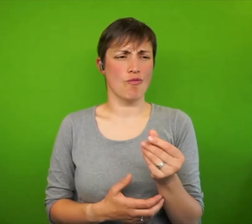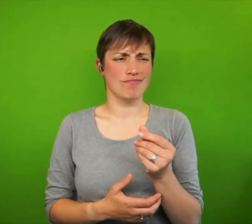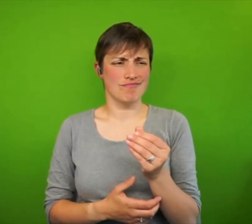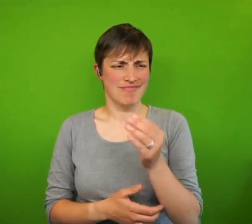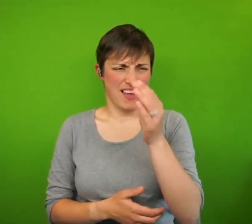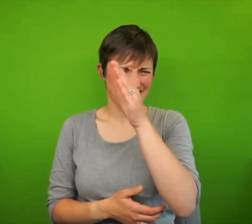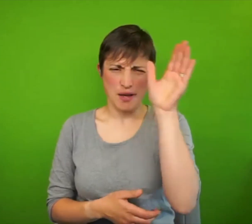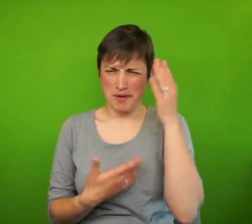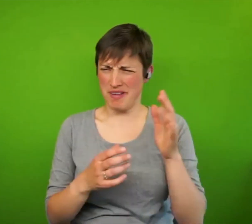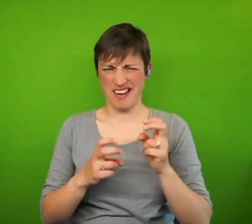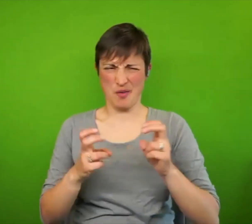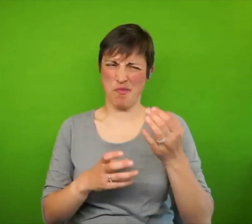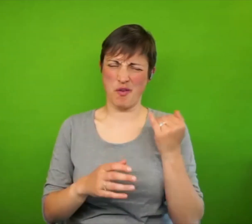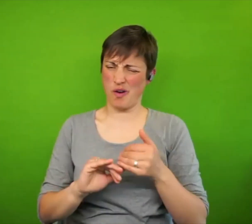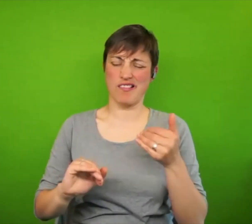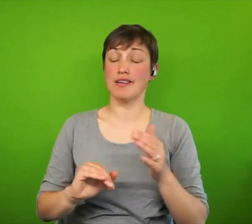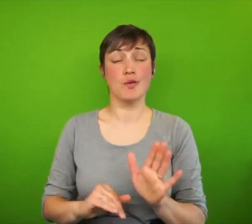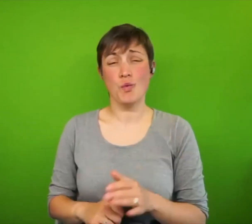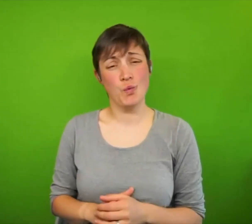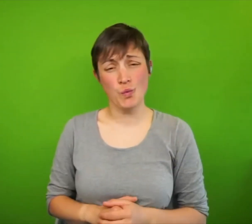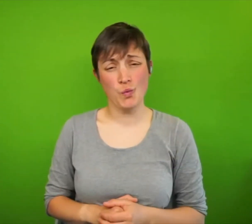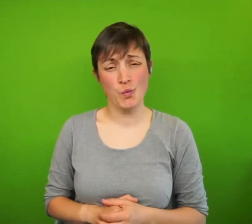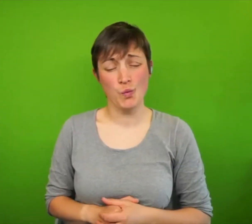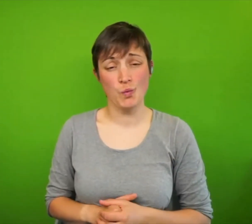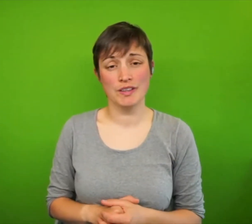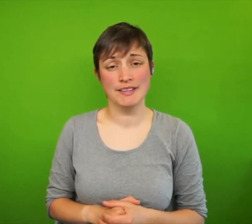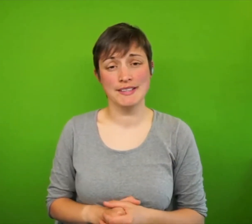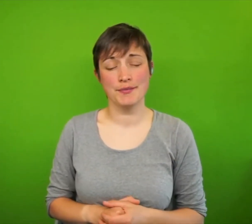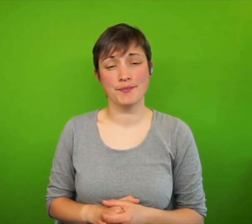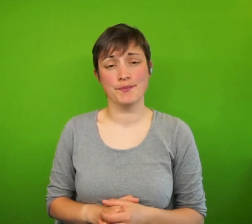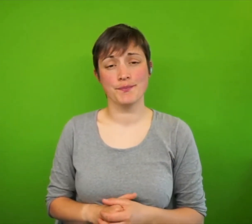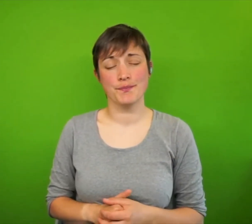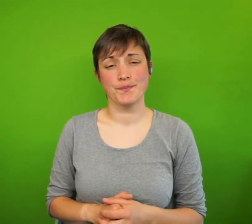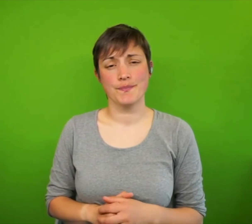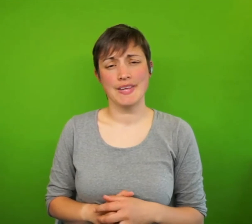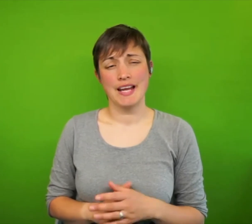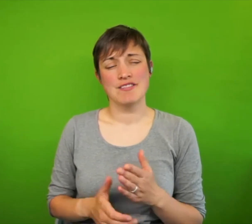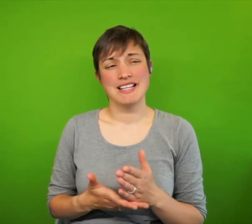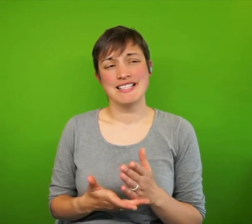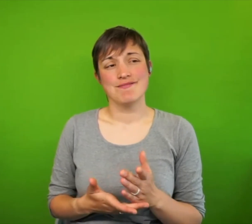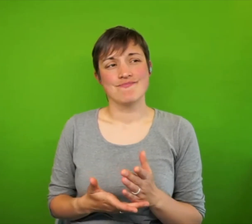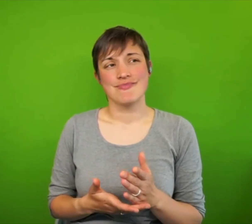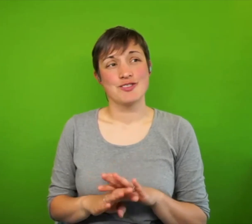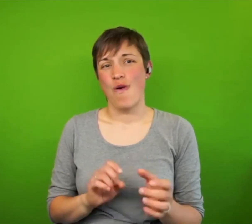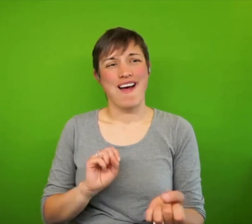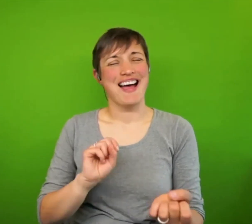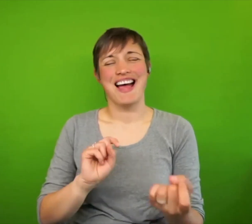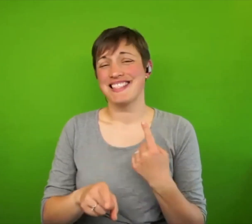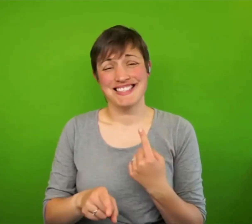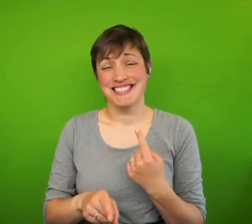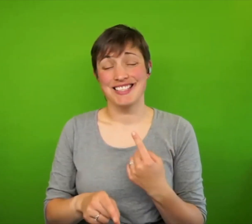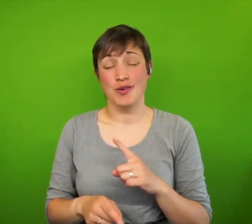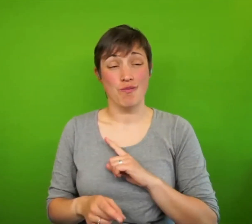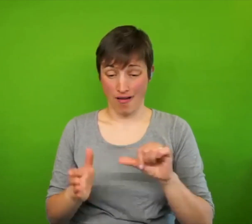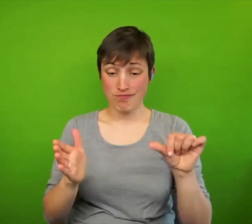So that, that would be, I think, my, I mean, it's not an answer, because it's very difficult, and I think it's